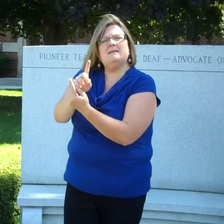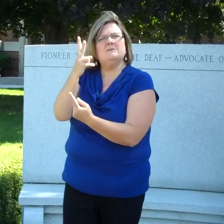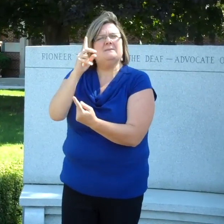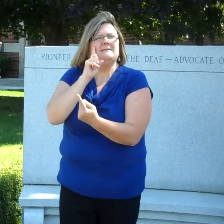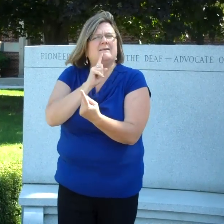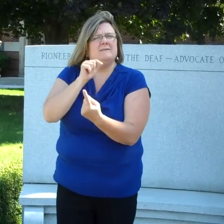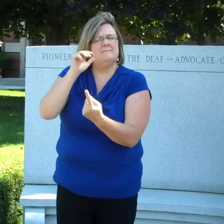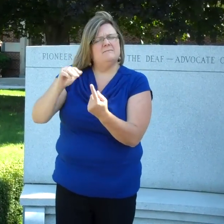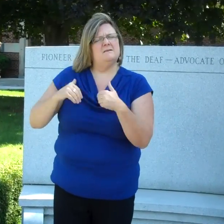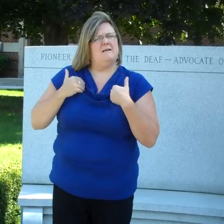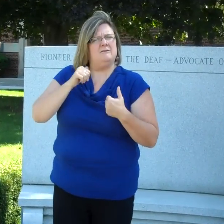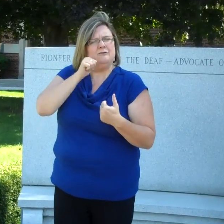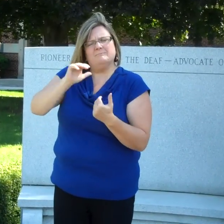sign, met two Deaf girls.